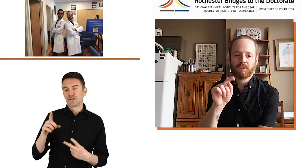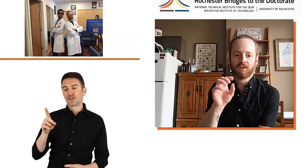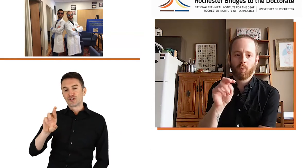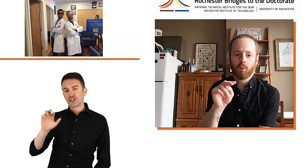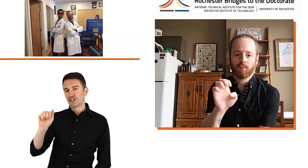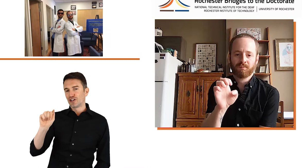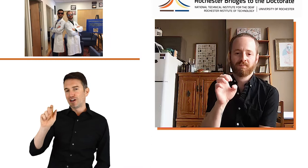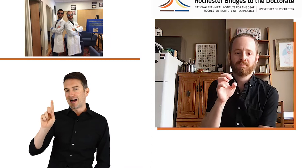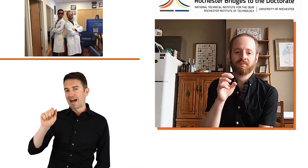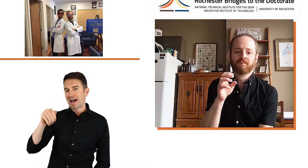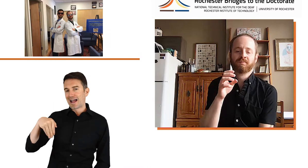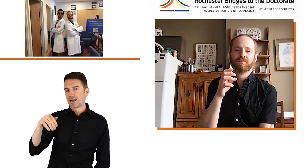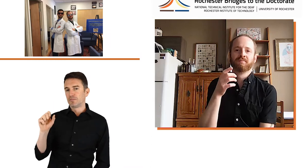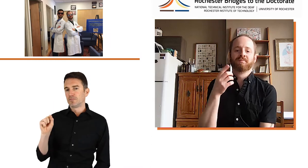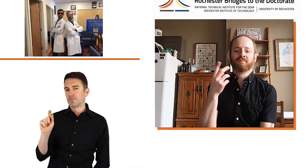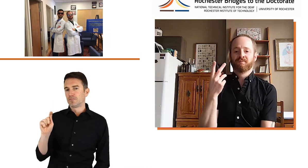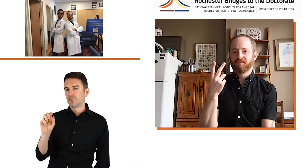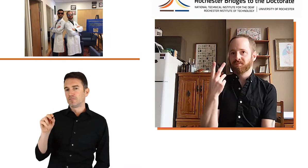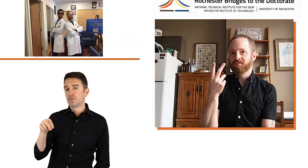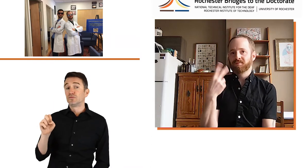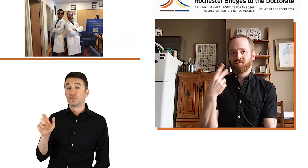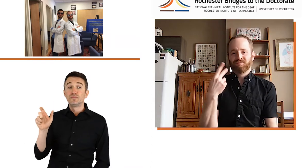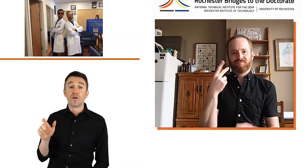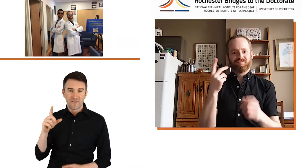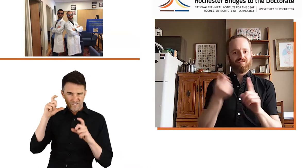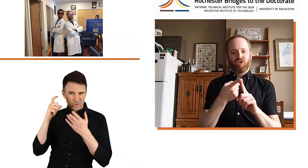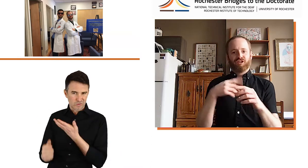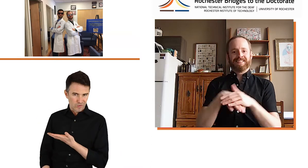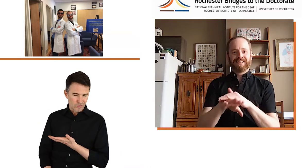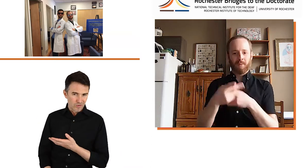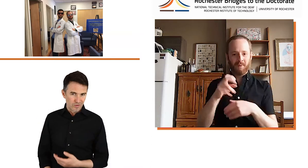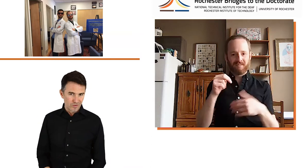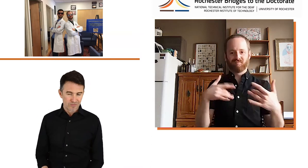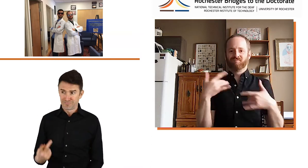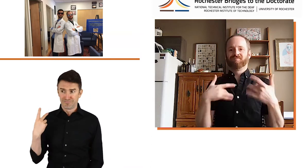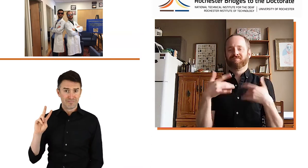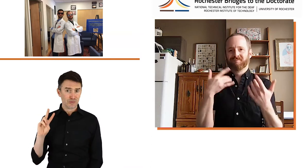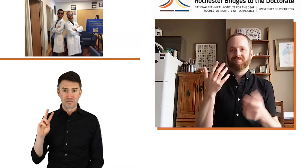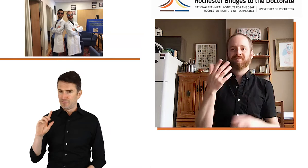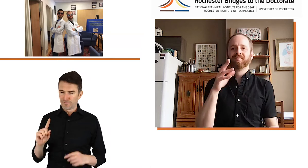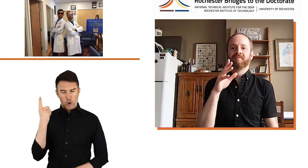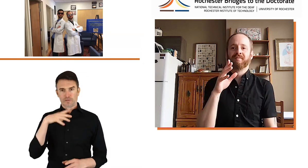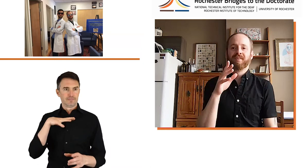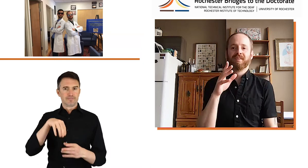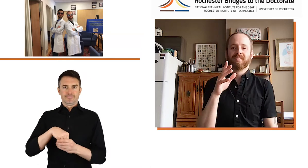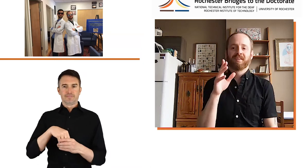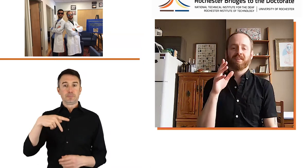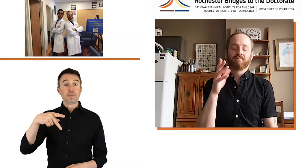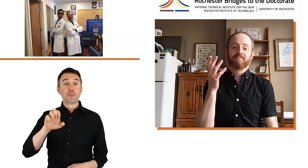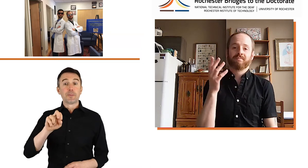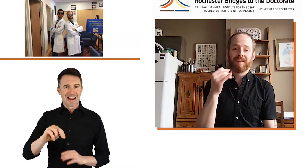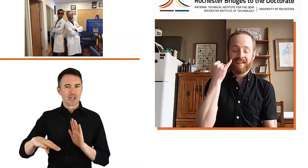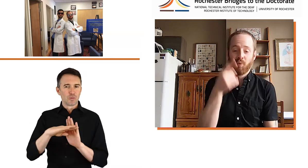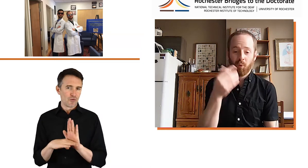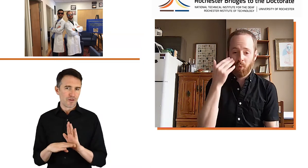with Dr. Adam Stone, who's in this picture. So we were the first ones in the Penn program. We were very excited